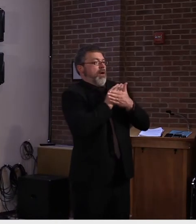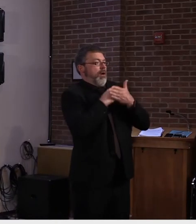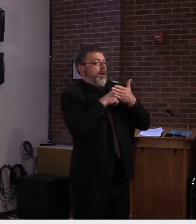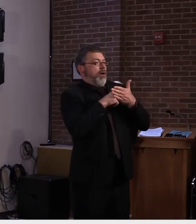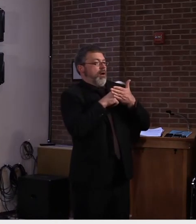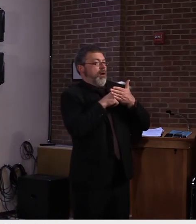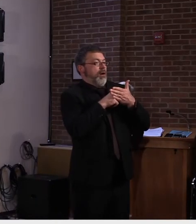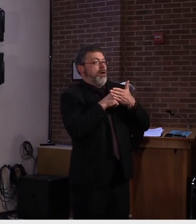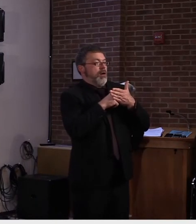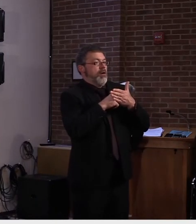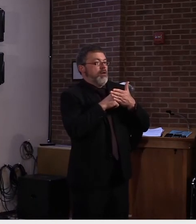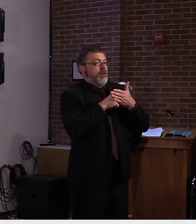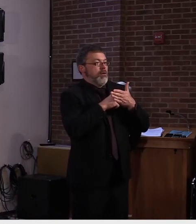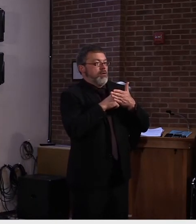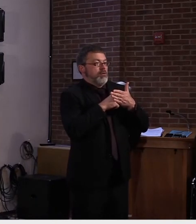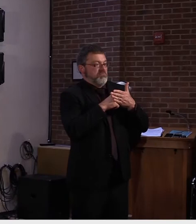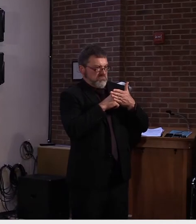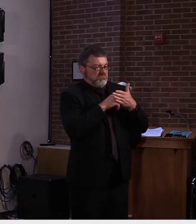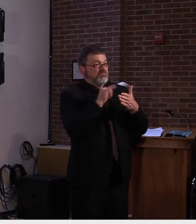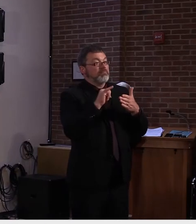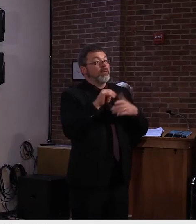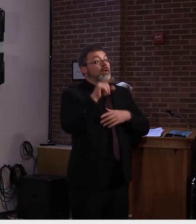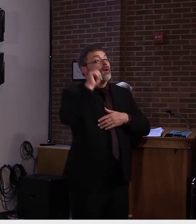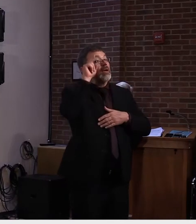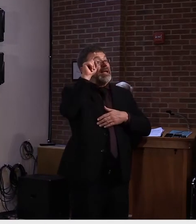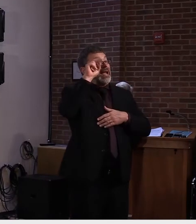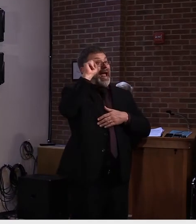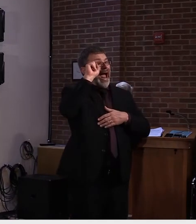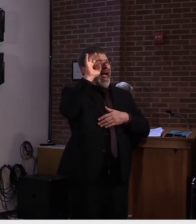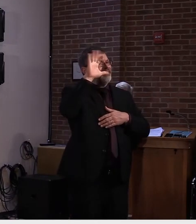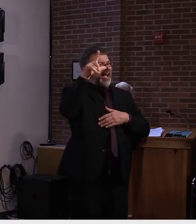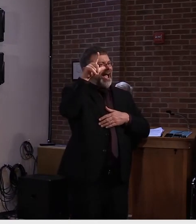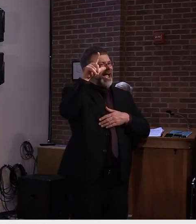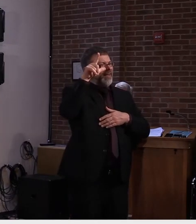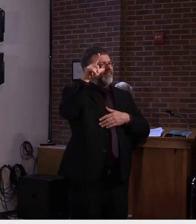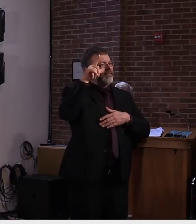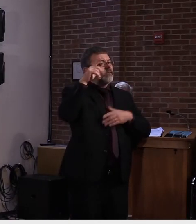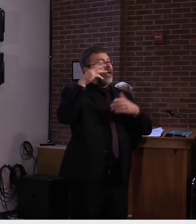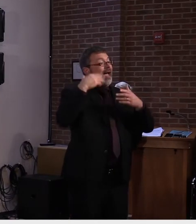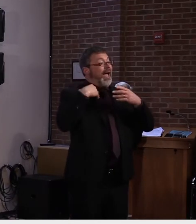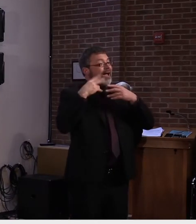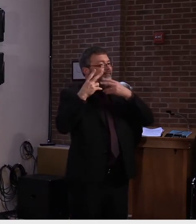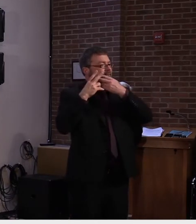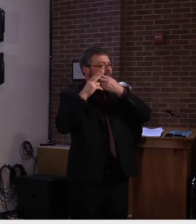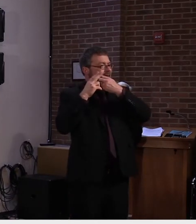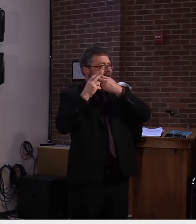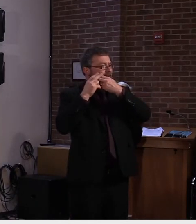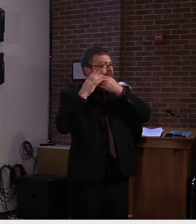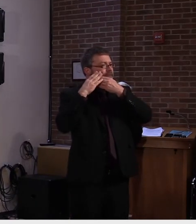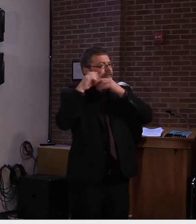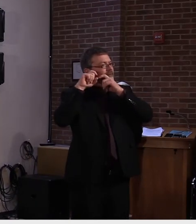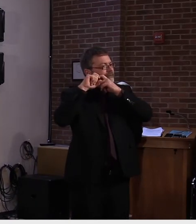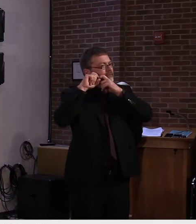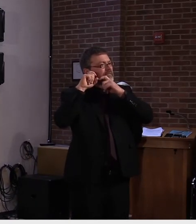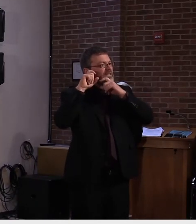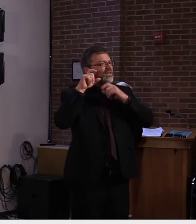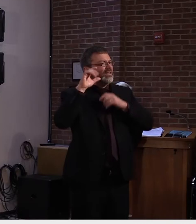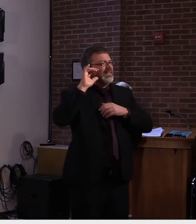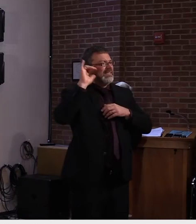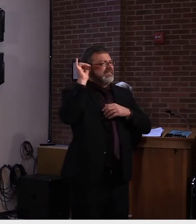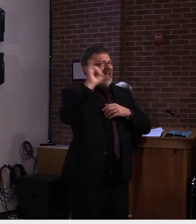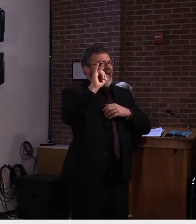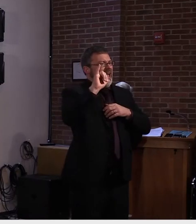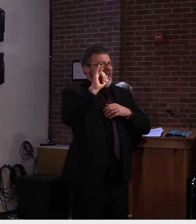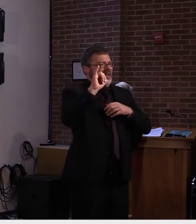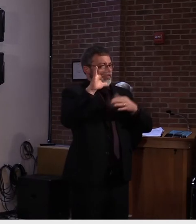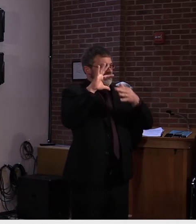exhalation valve. That would defeat the purpose of what we're using it for in this pandemic. So we don't